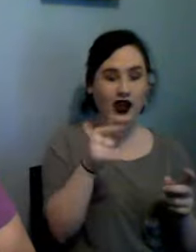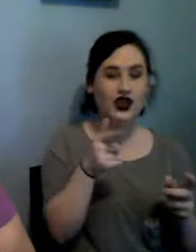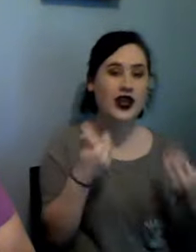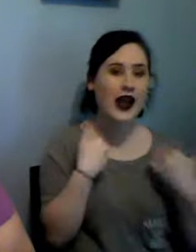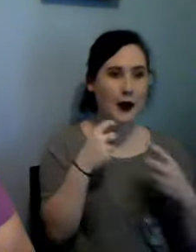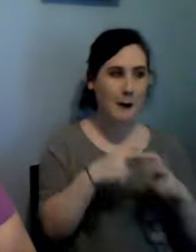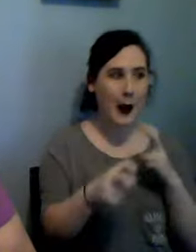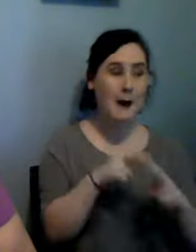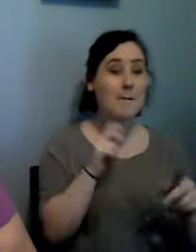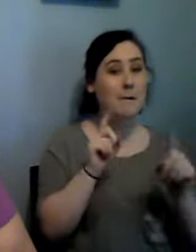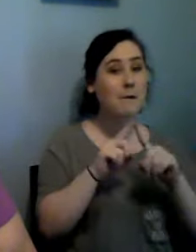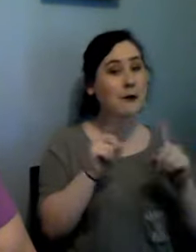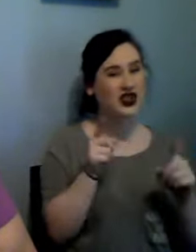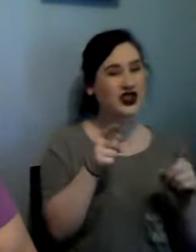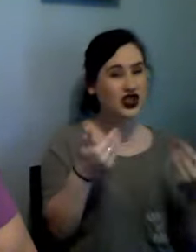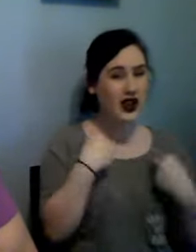you can't beat it